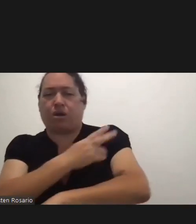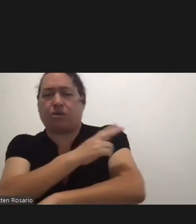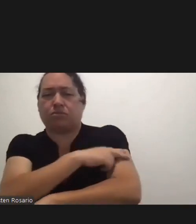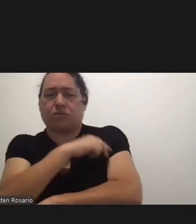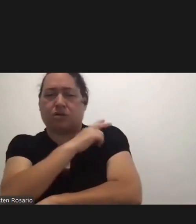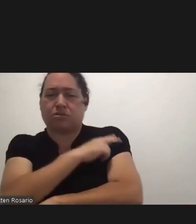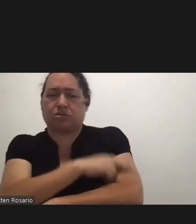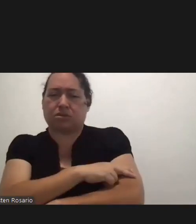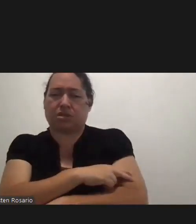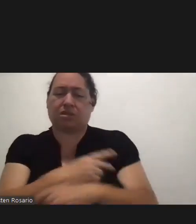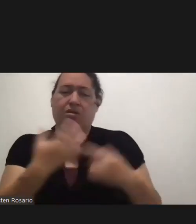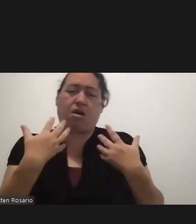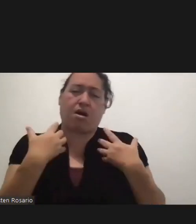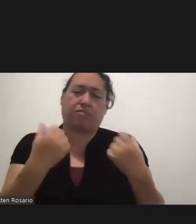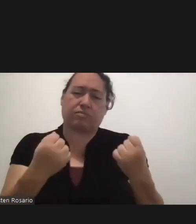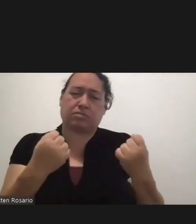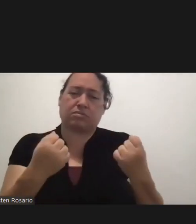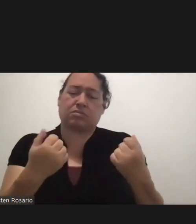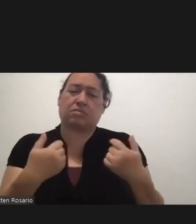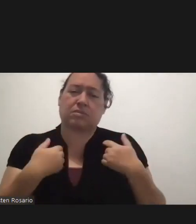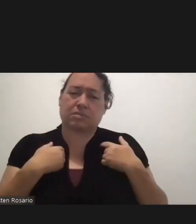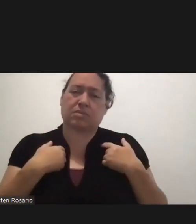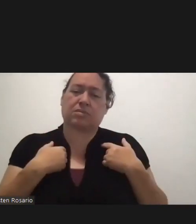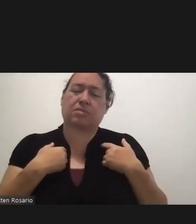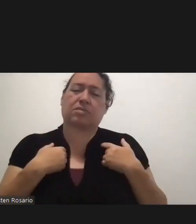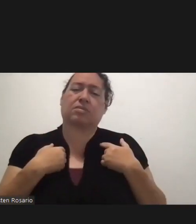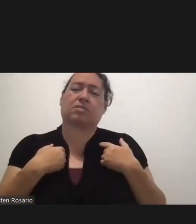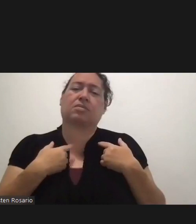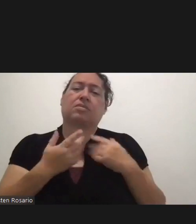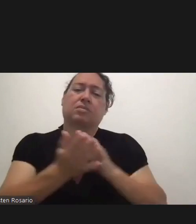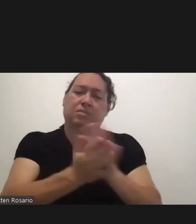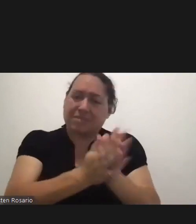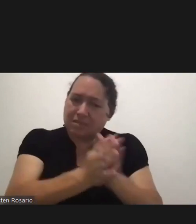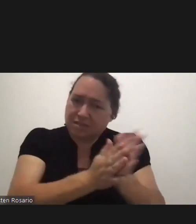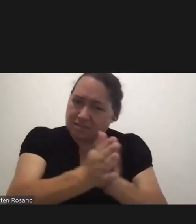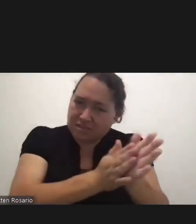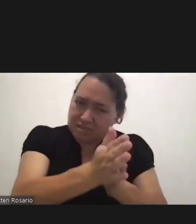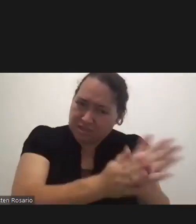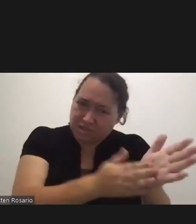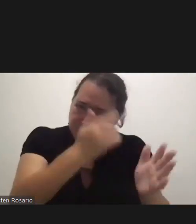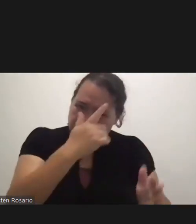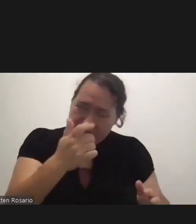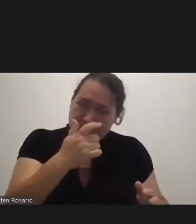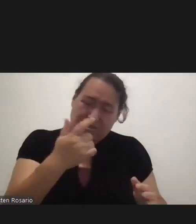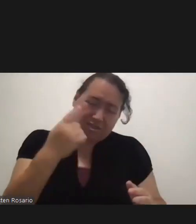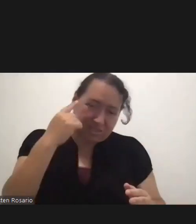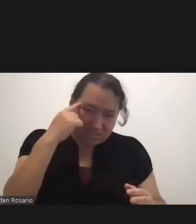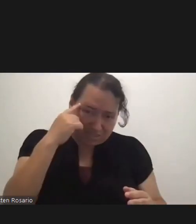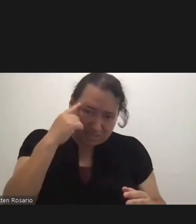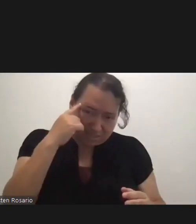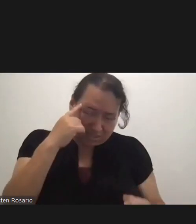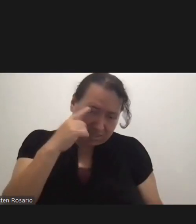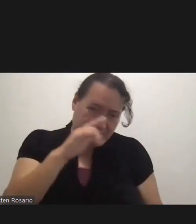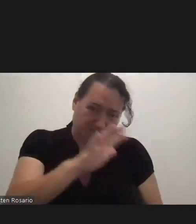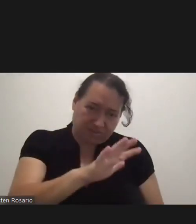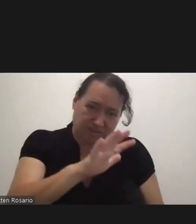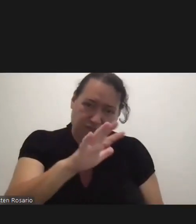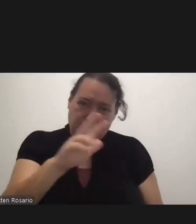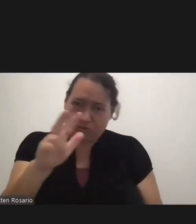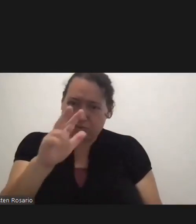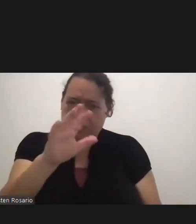have is driven by the fact that we are already 50%, I think we're what, 53%,